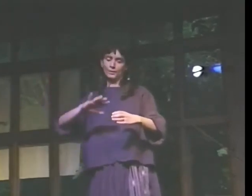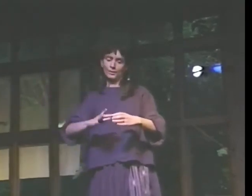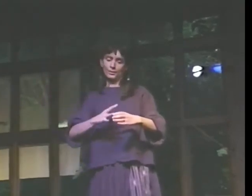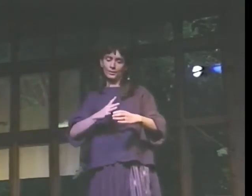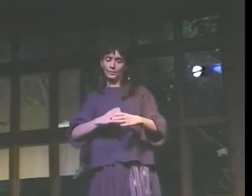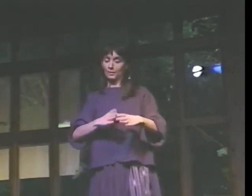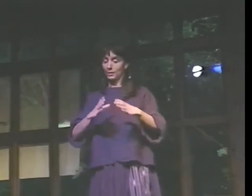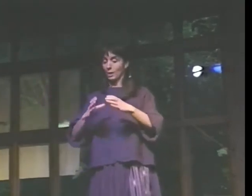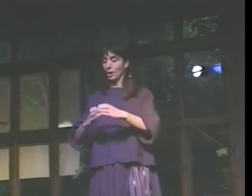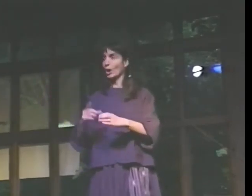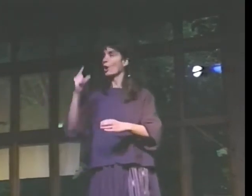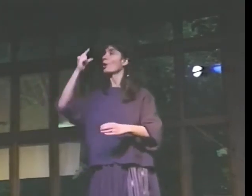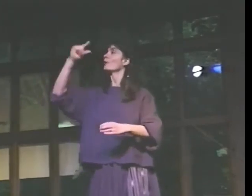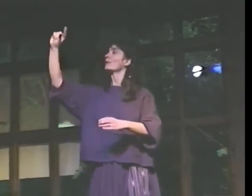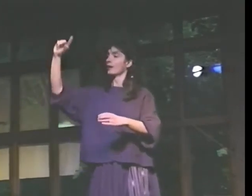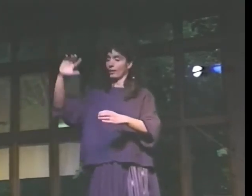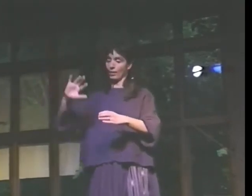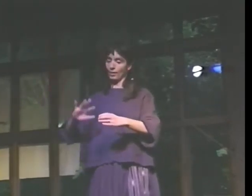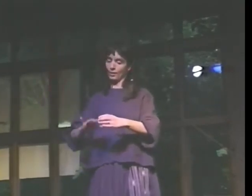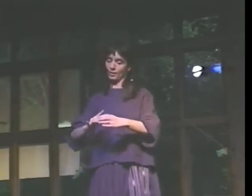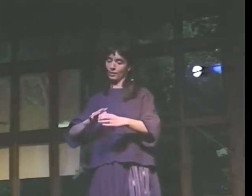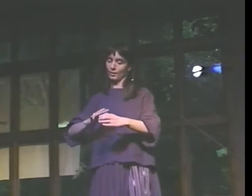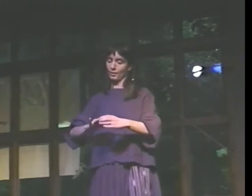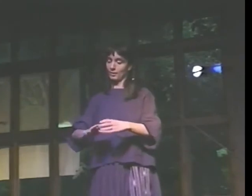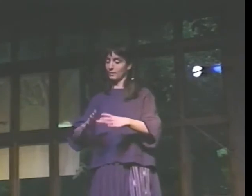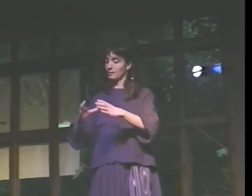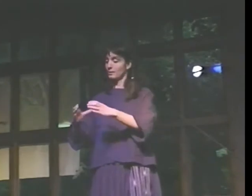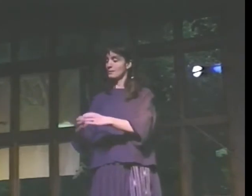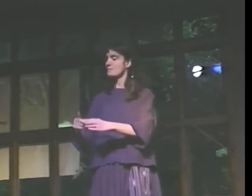green, black.